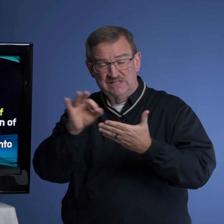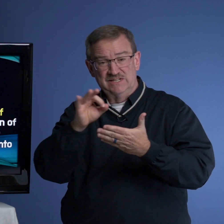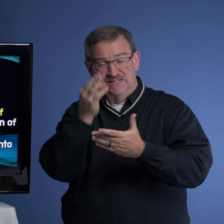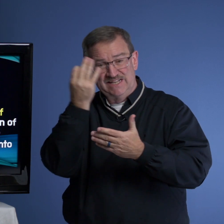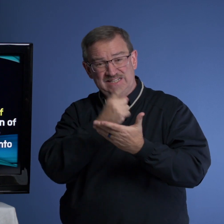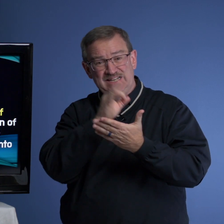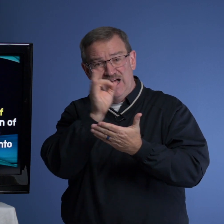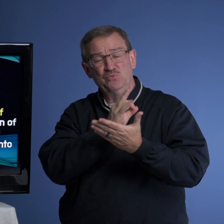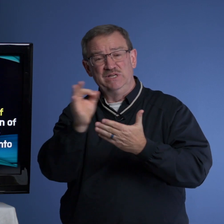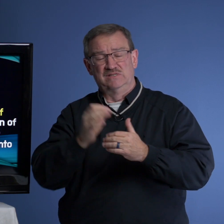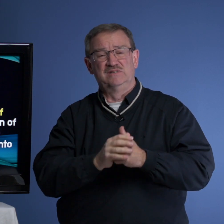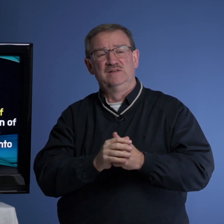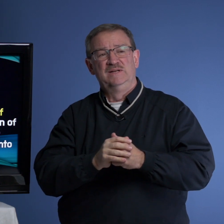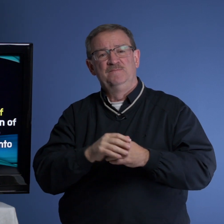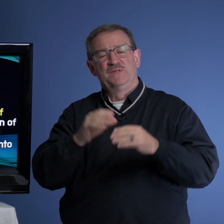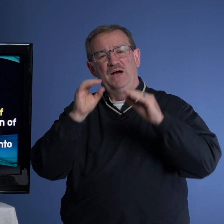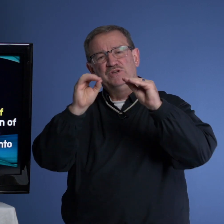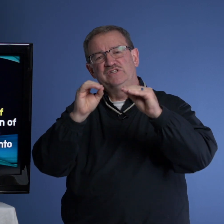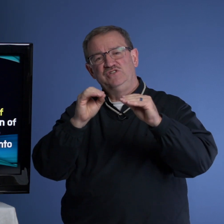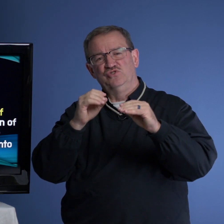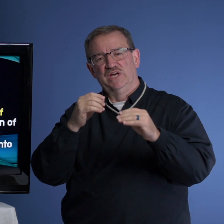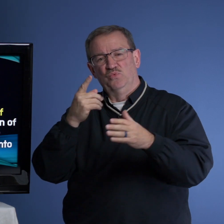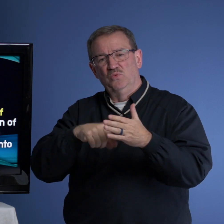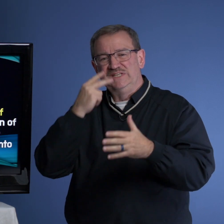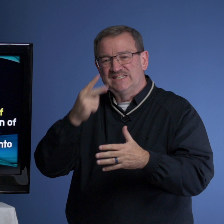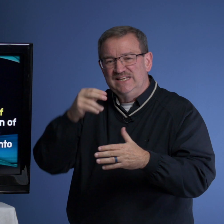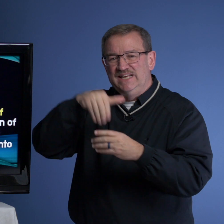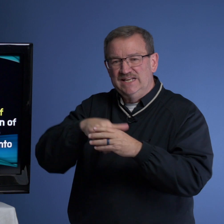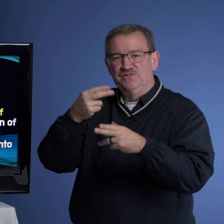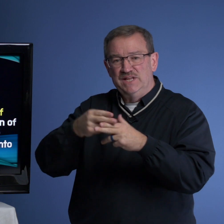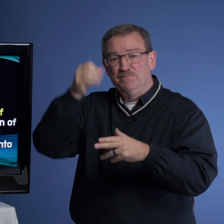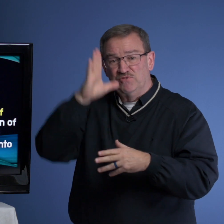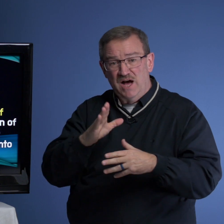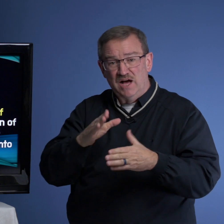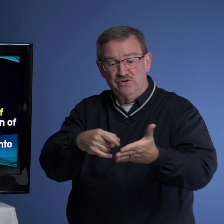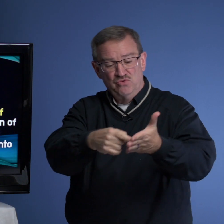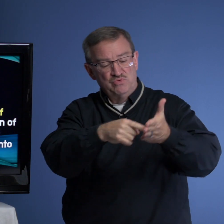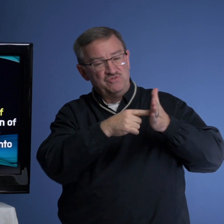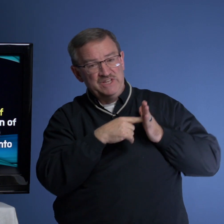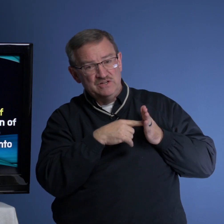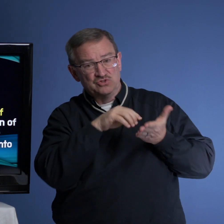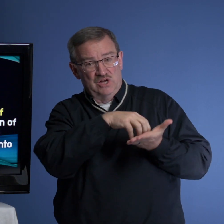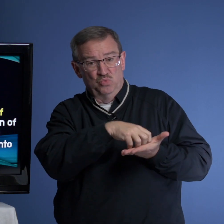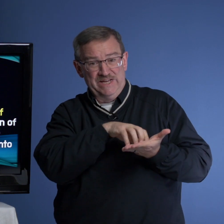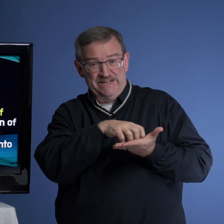nine weeks, I want to teach you that what we see in the name of God reveals a weakness